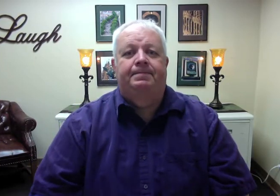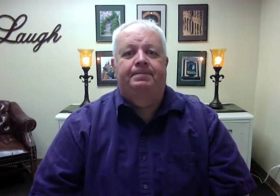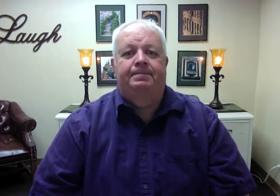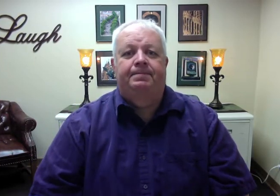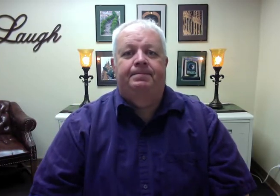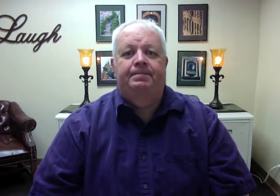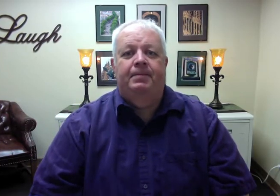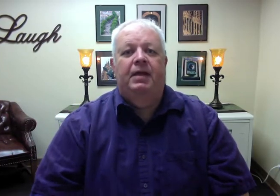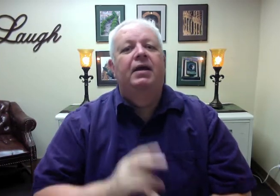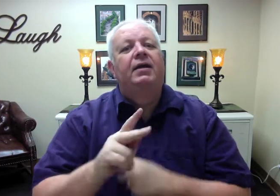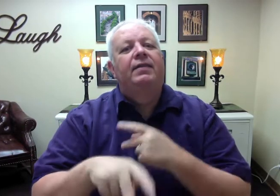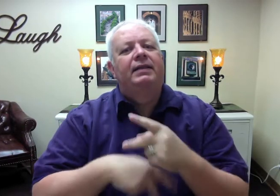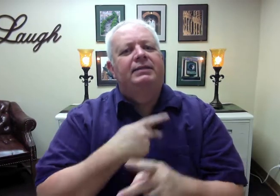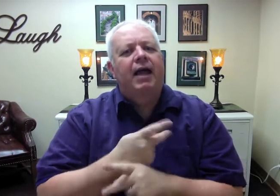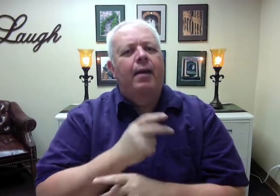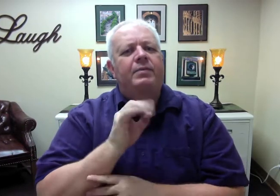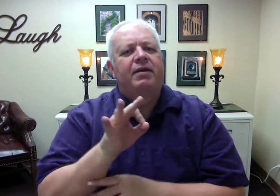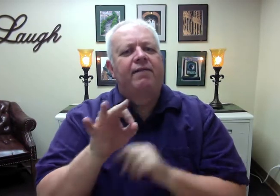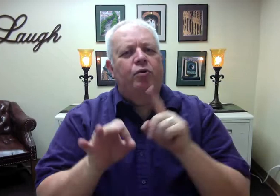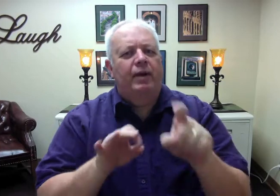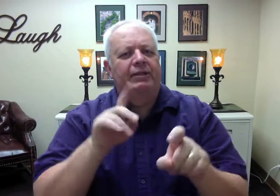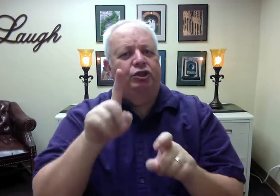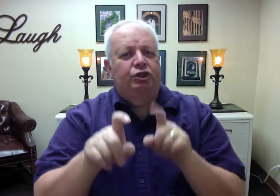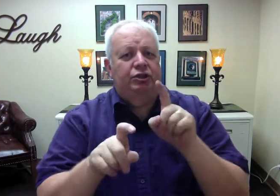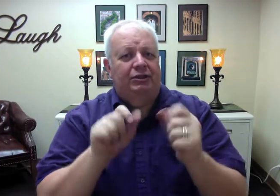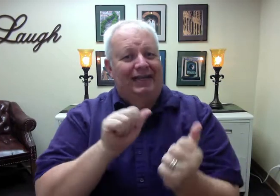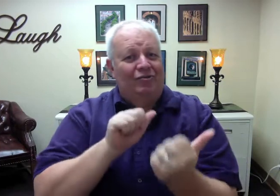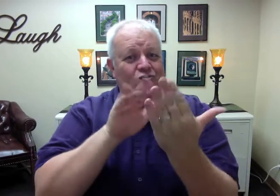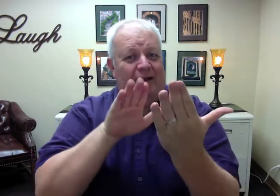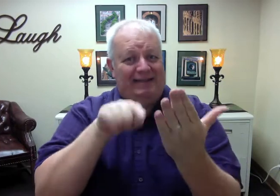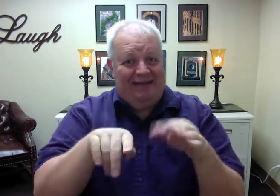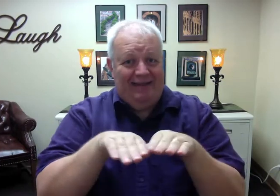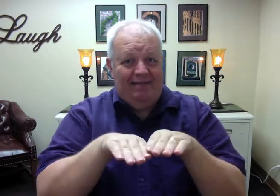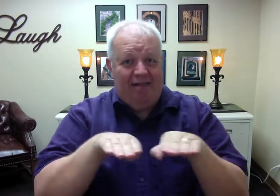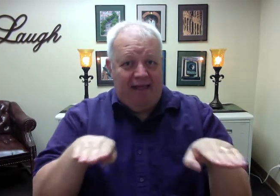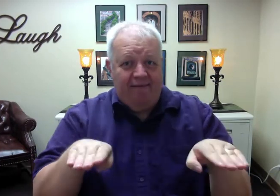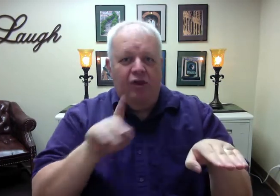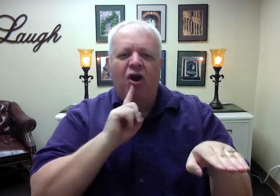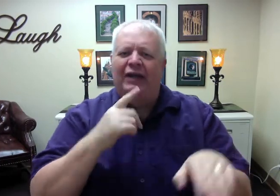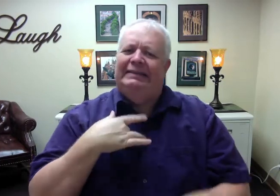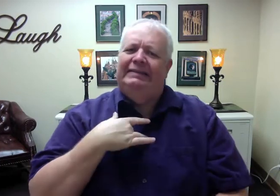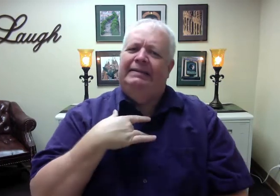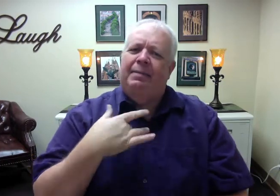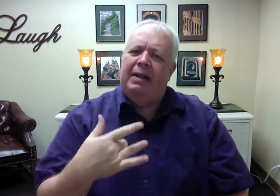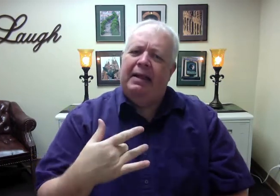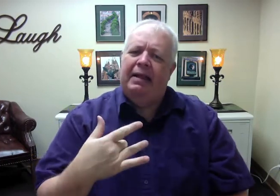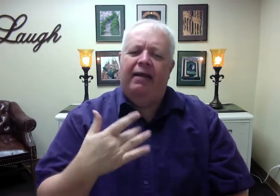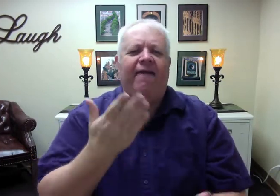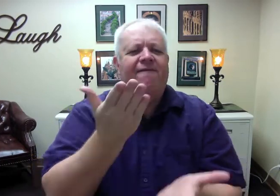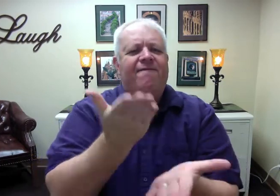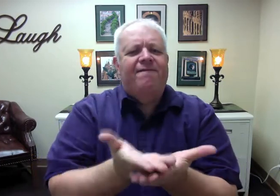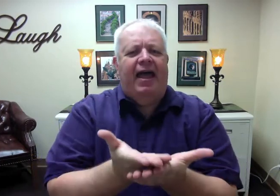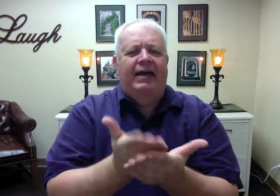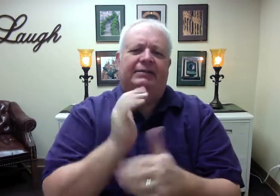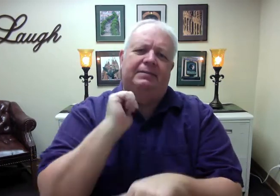The types of questions addressed at this level are typically fact-based